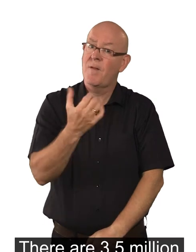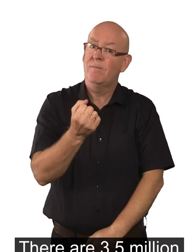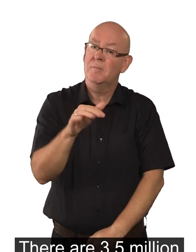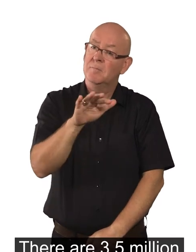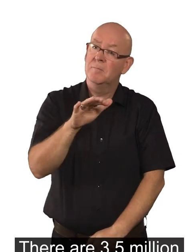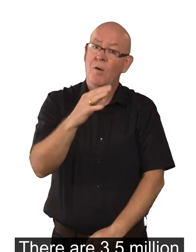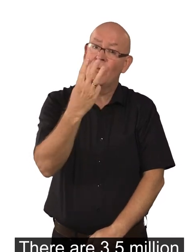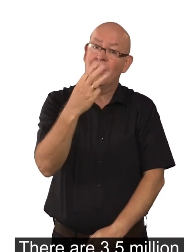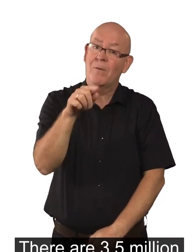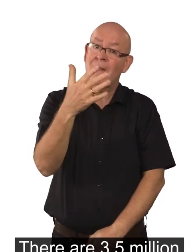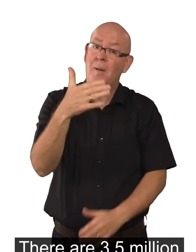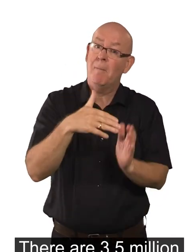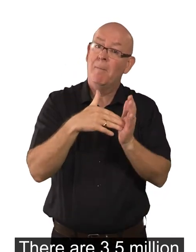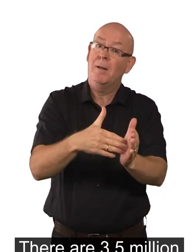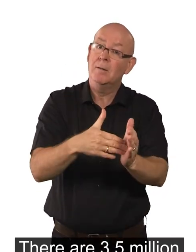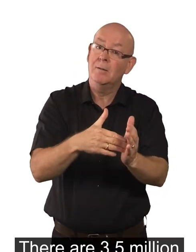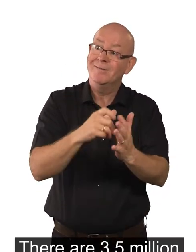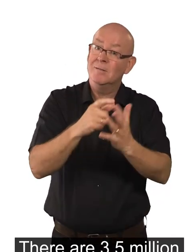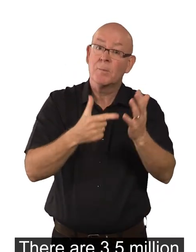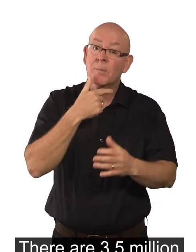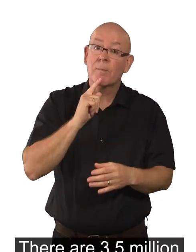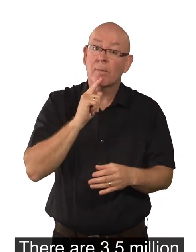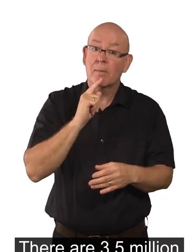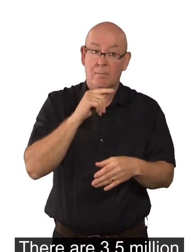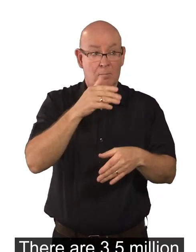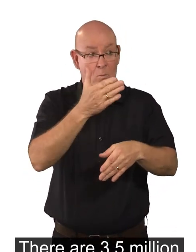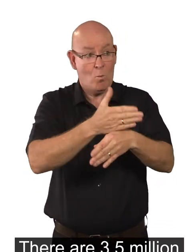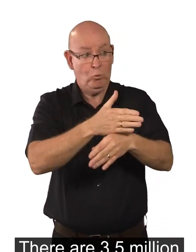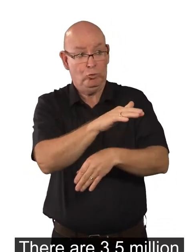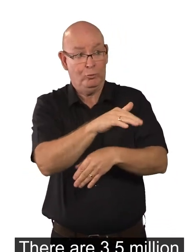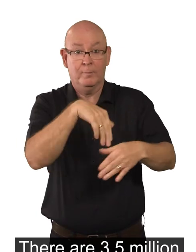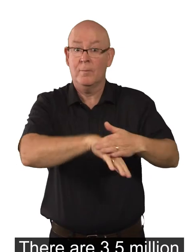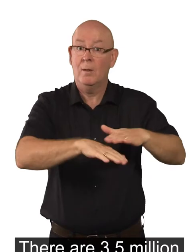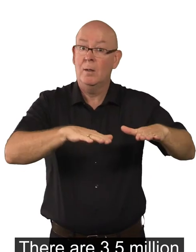There are three and a half million disabled people in work in the UK.